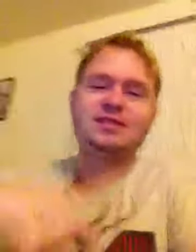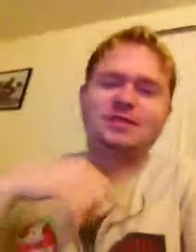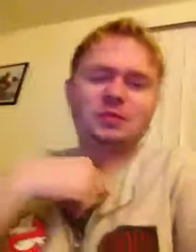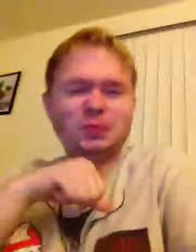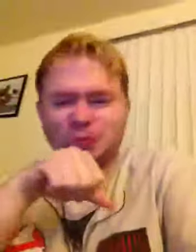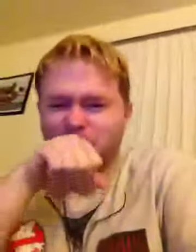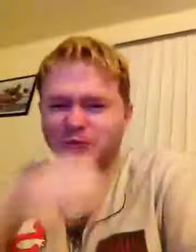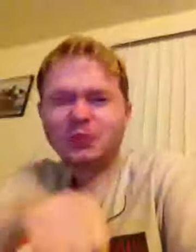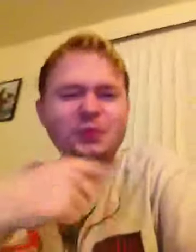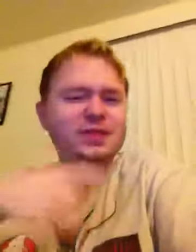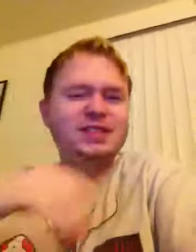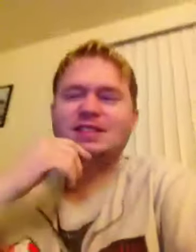Christmas? This past Christmas?